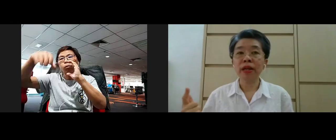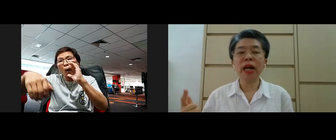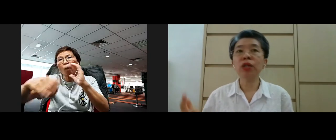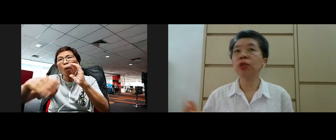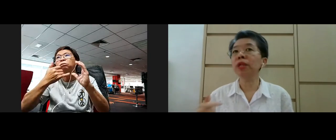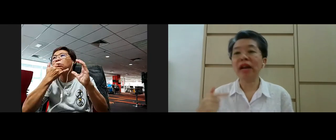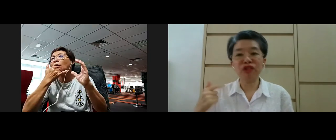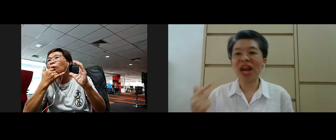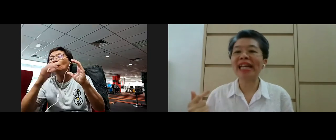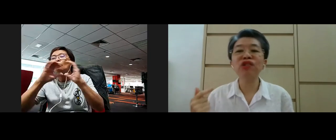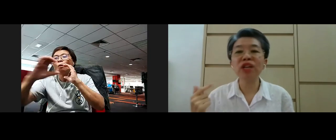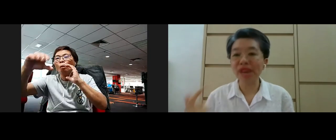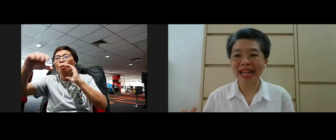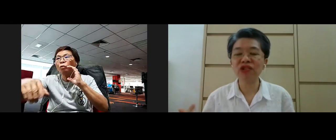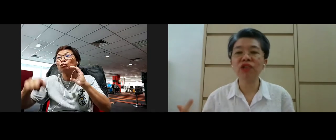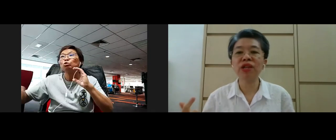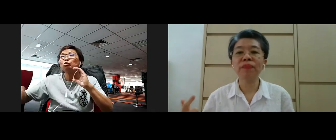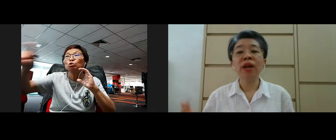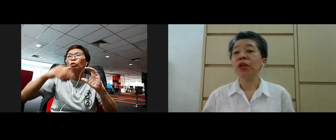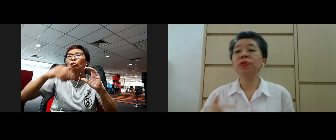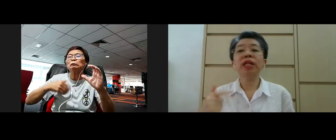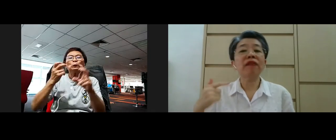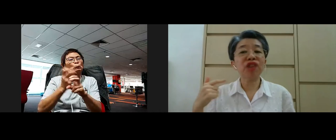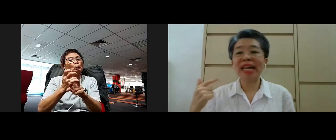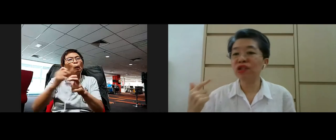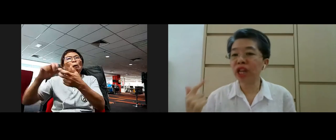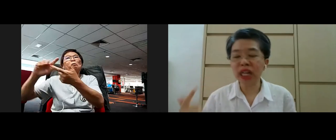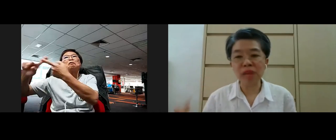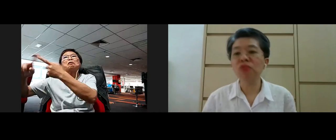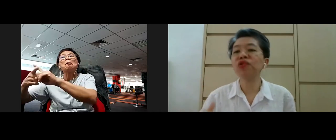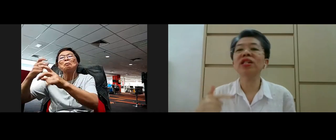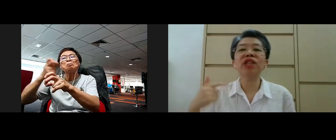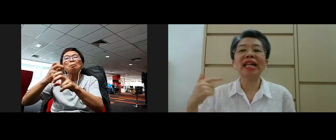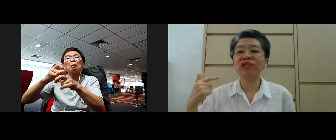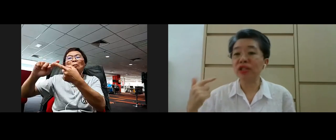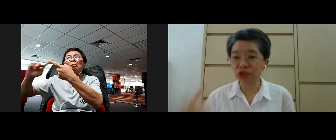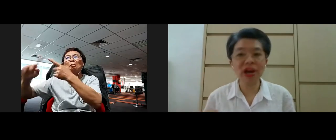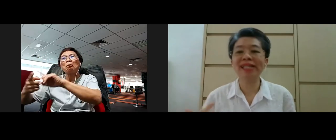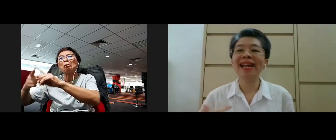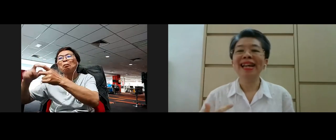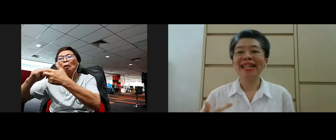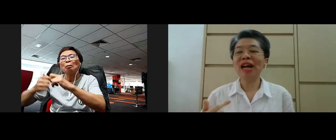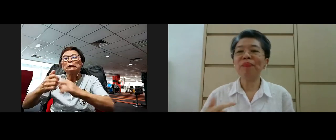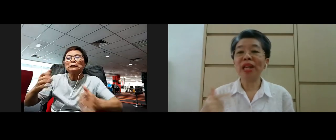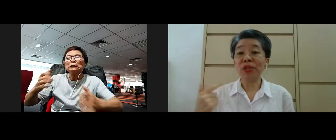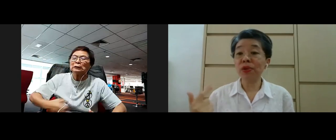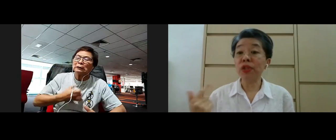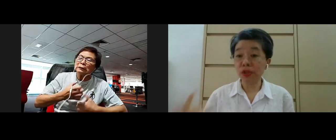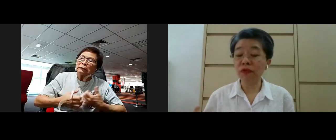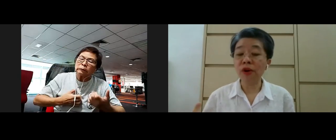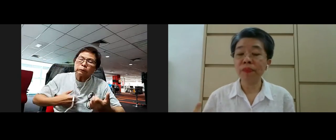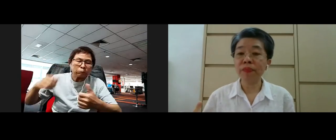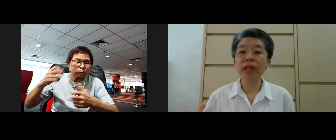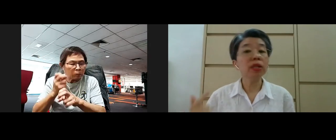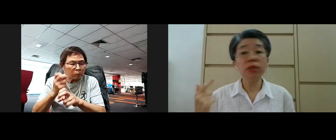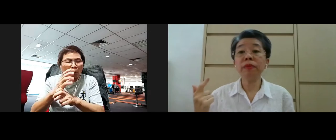you will have challenging relationship you will have challenging emotion challenging stress and so on